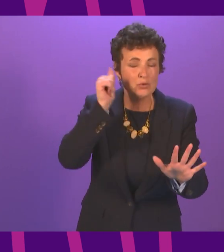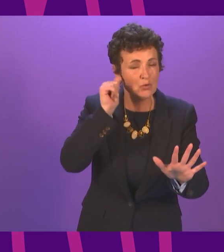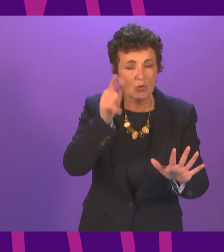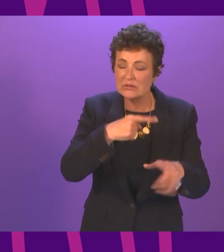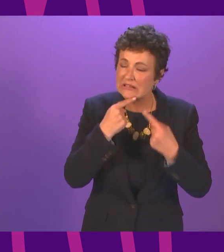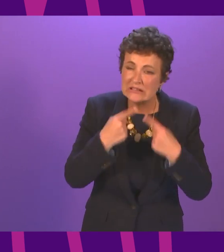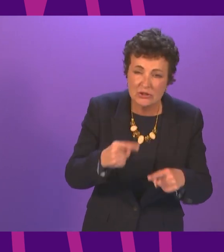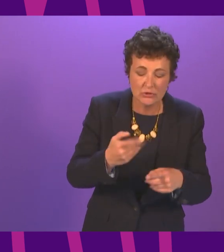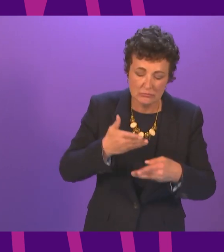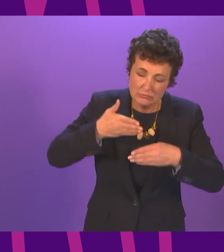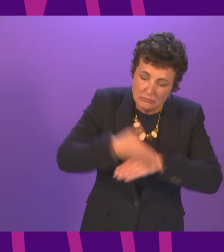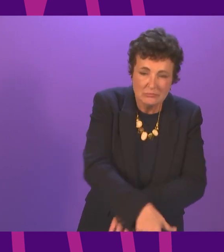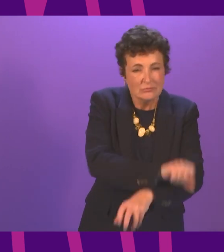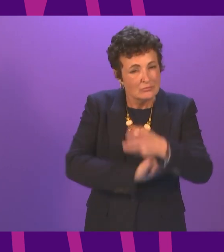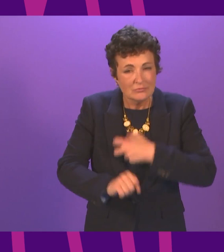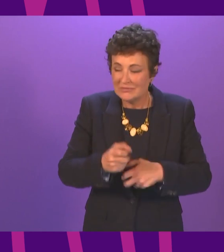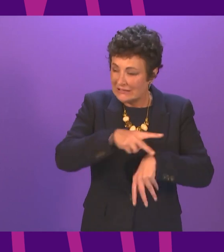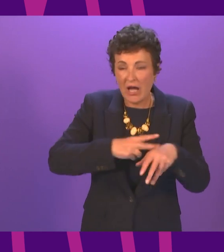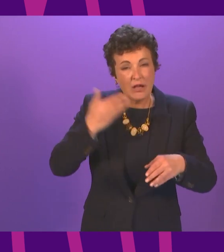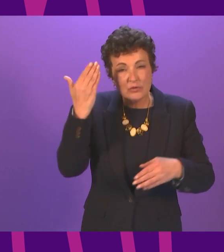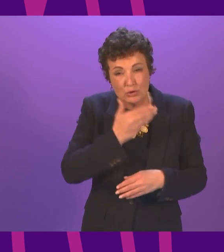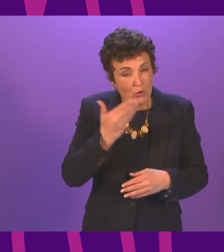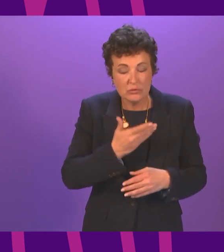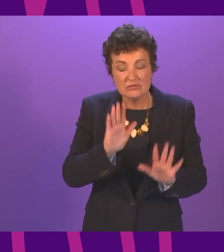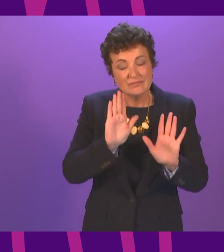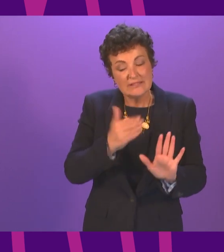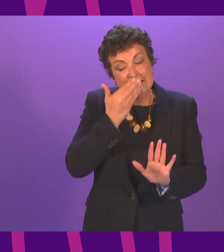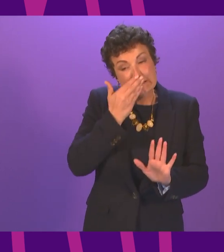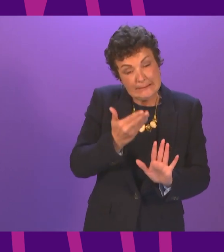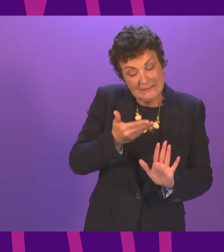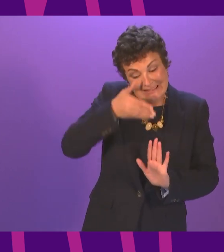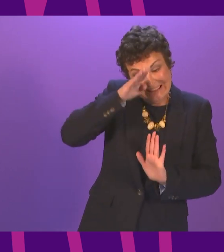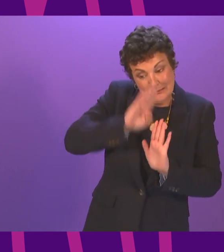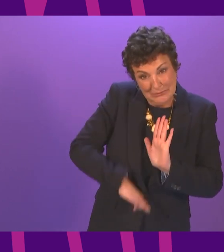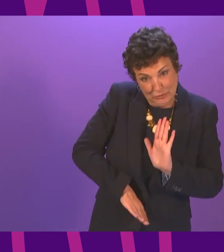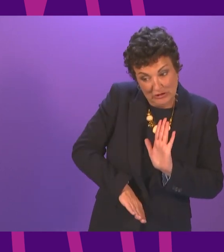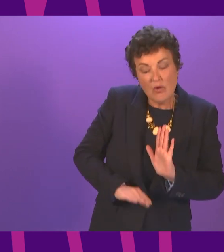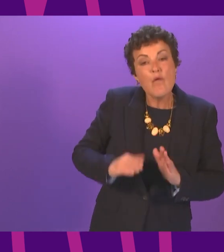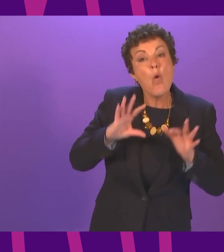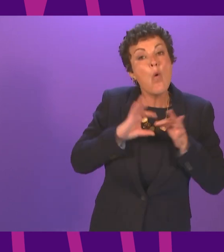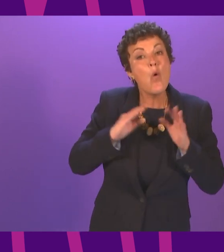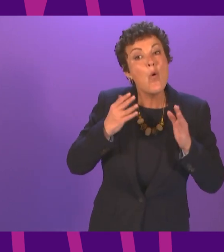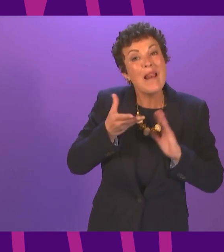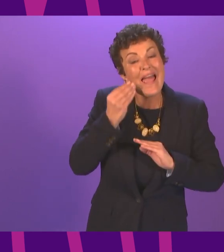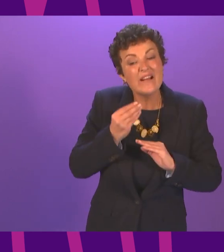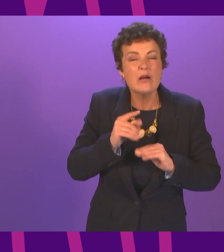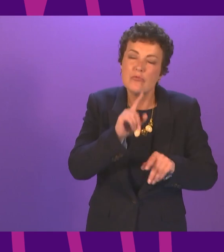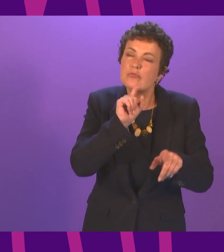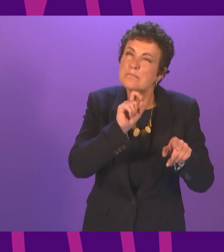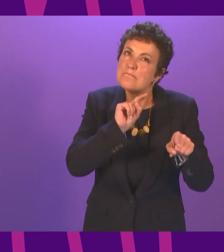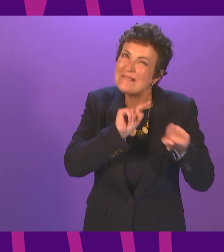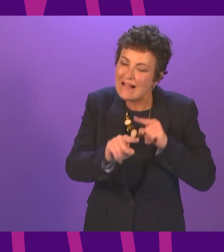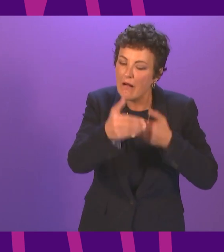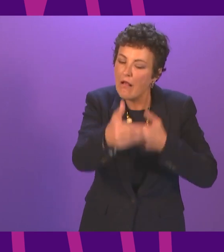of teachers and other staff in schools, the experience of home learning, particularly during the first lockdown, was not always as good